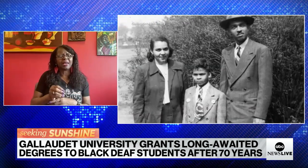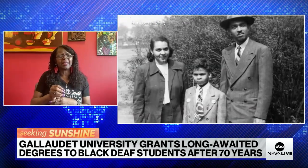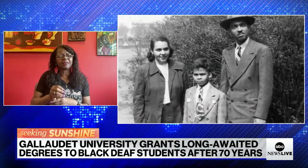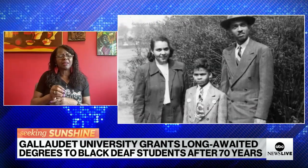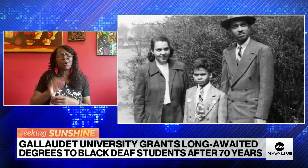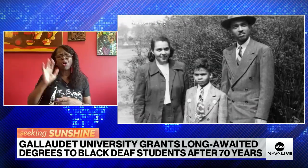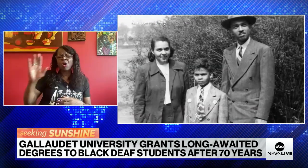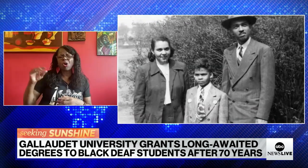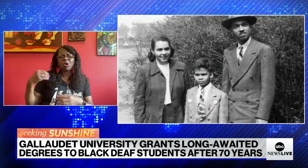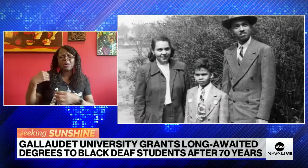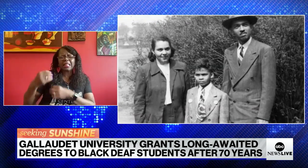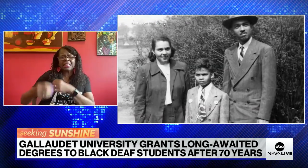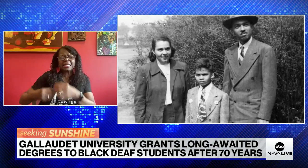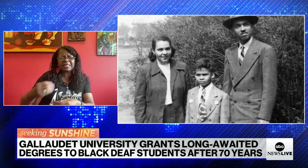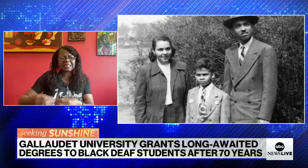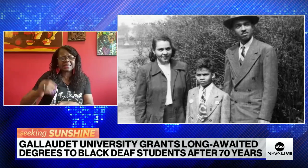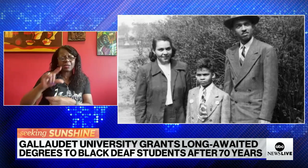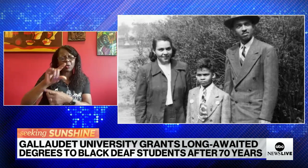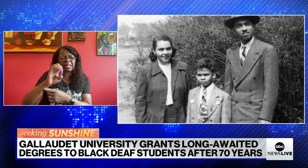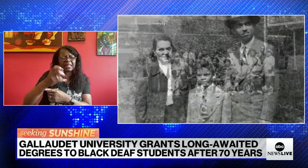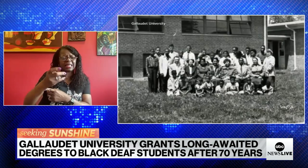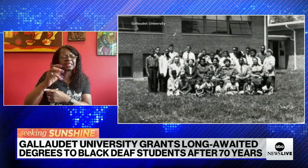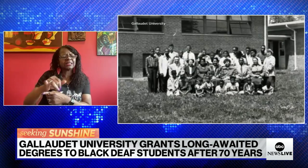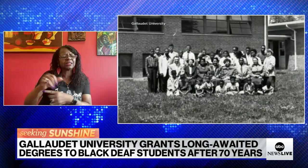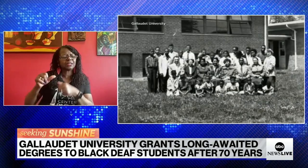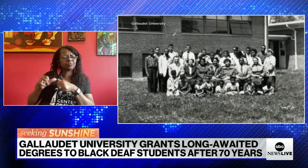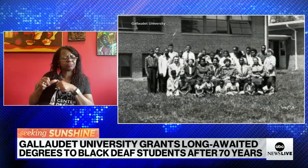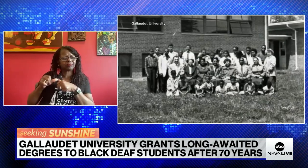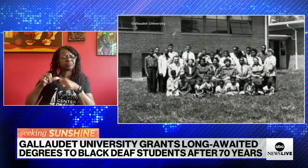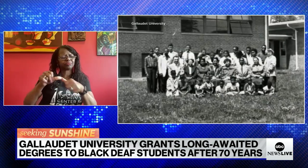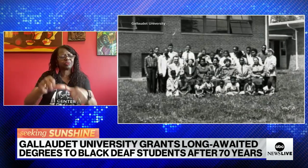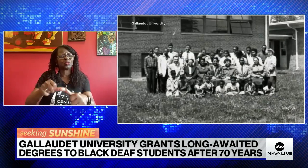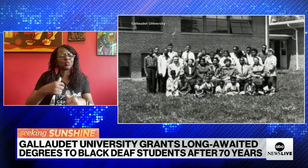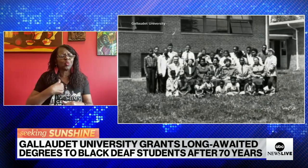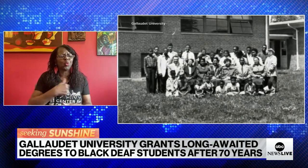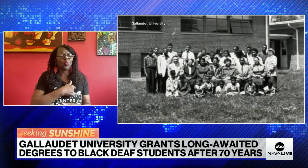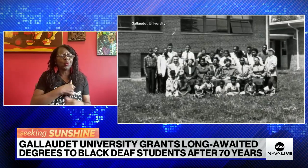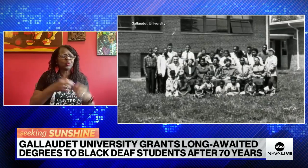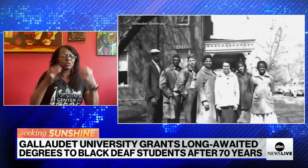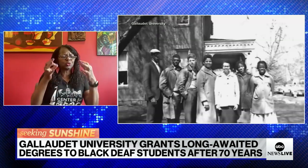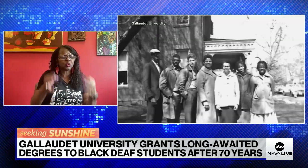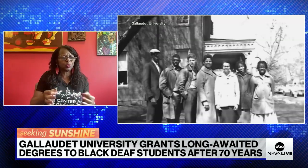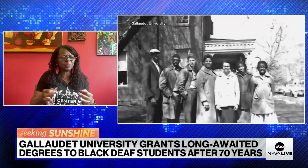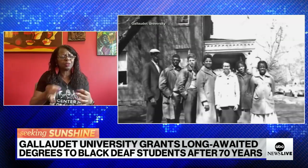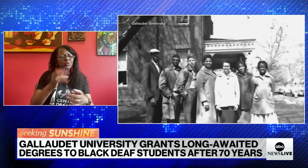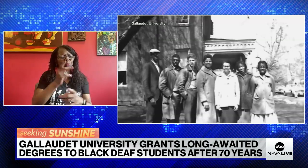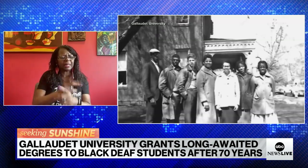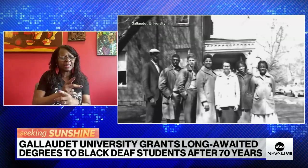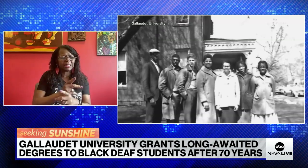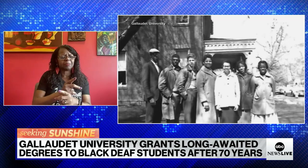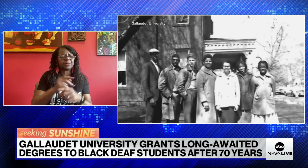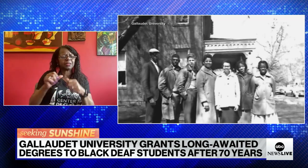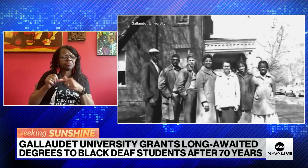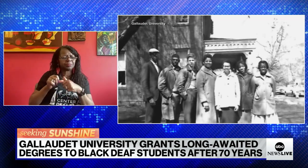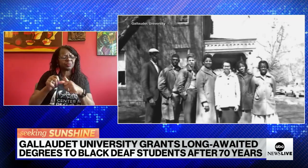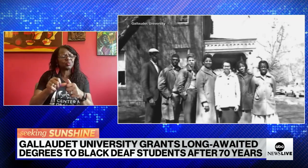It was filling the auditorium. And Louise B. Miller's legacy certainly carries on. We are